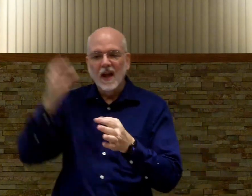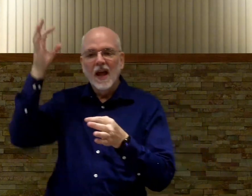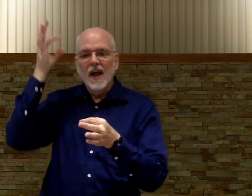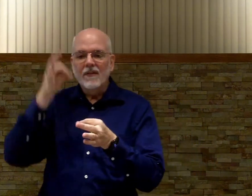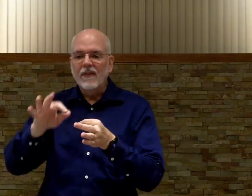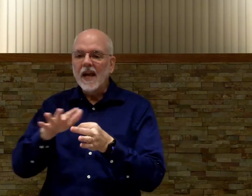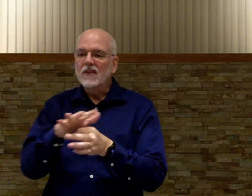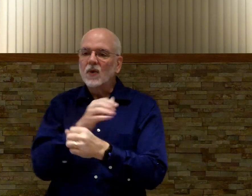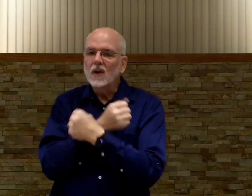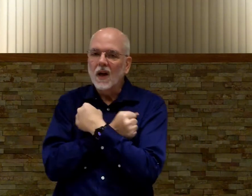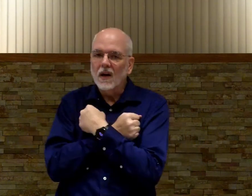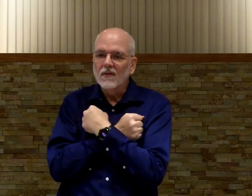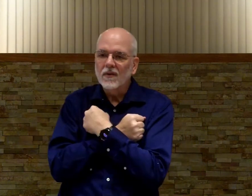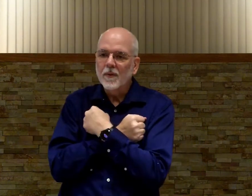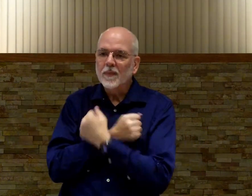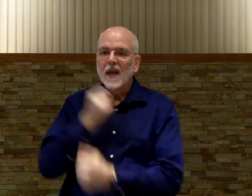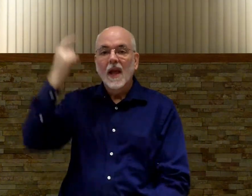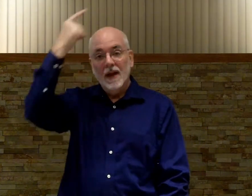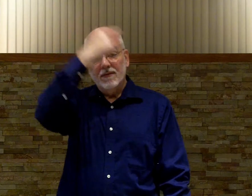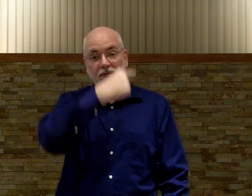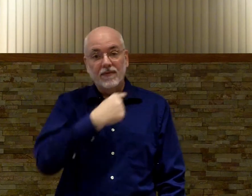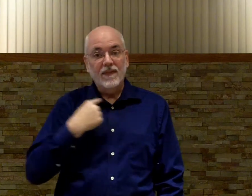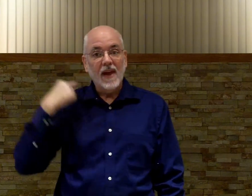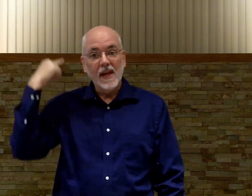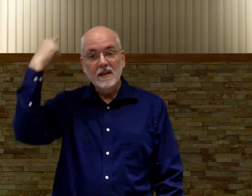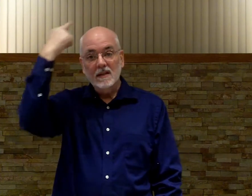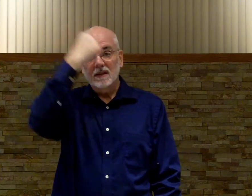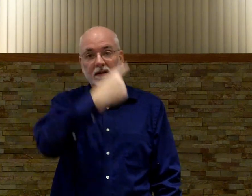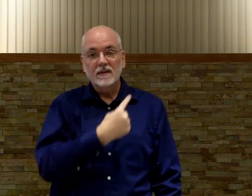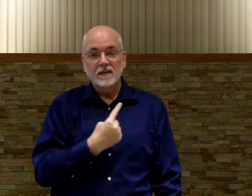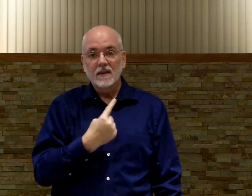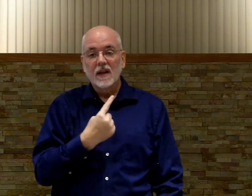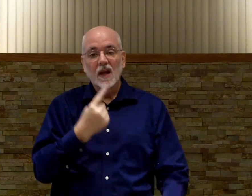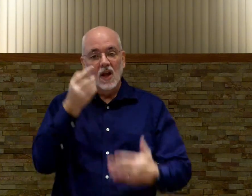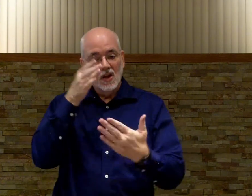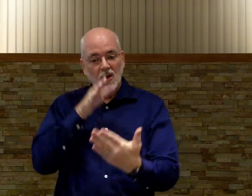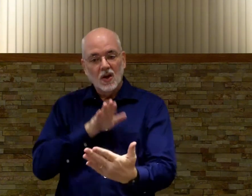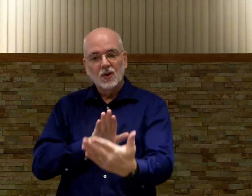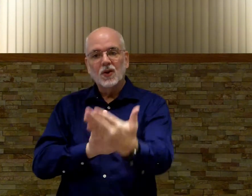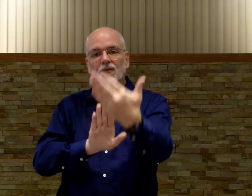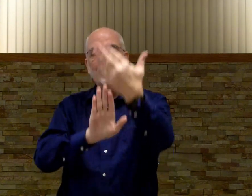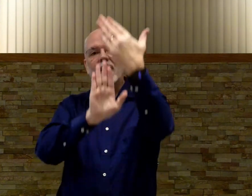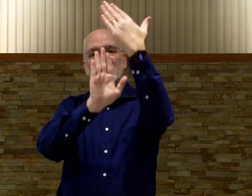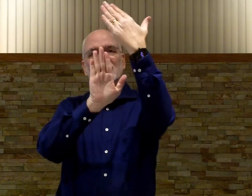faithful love face to face